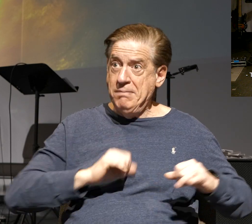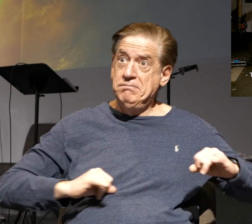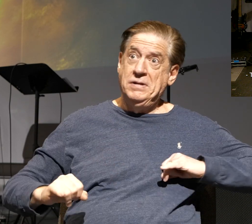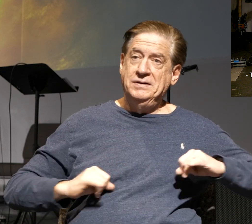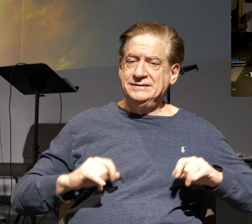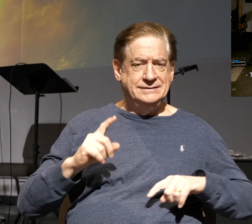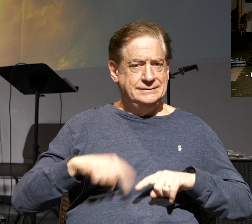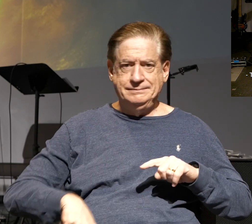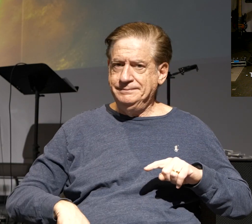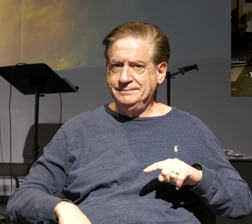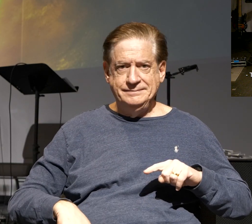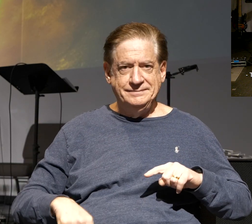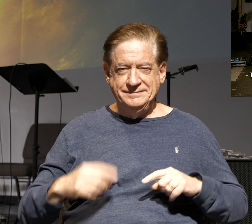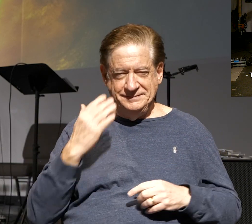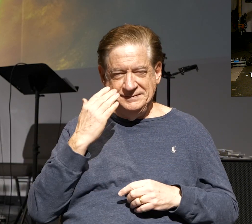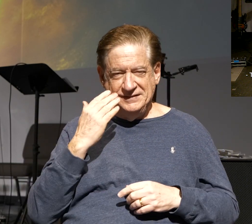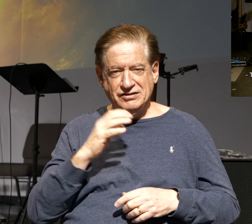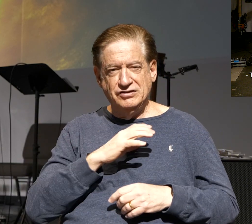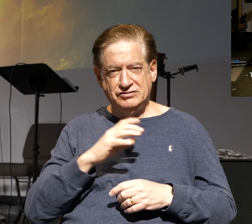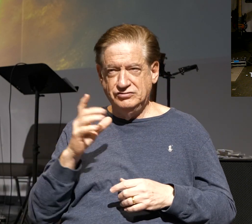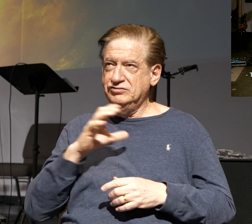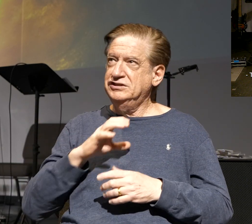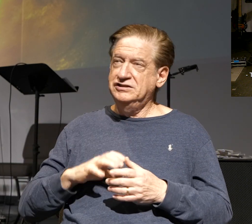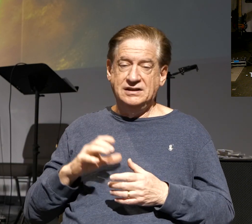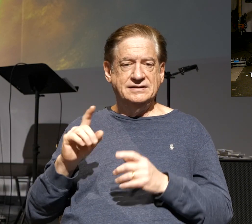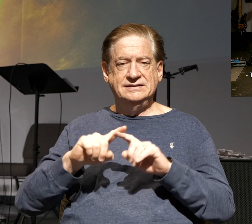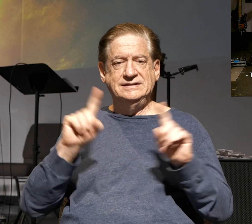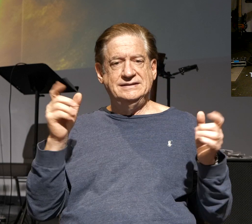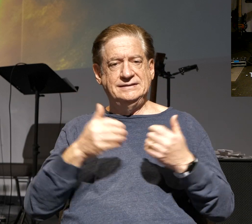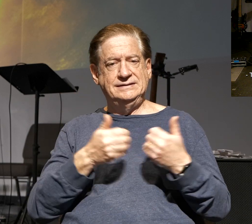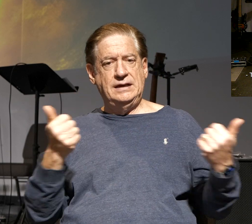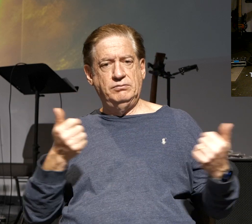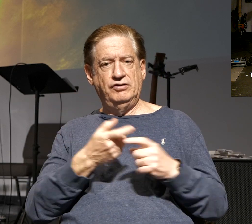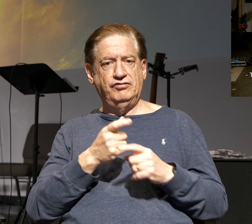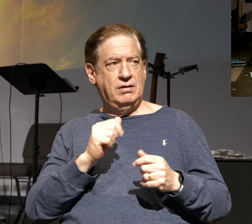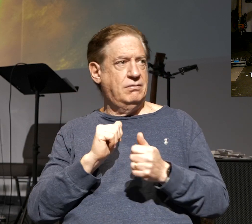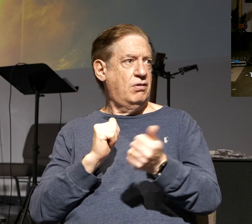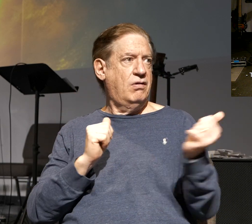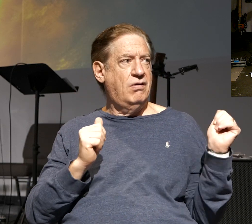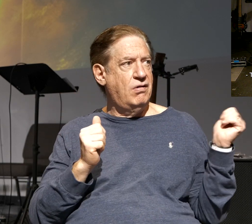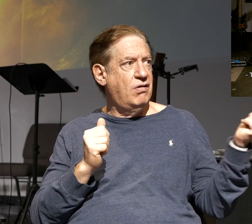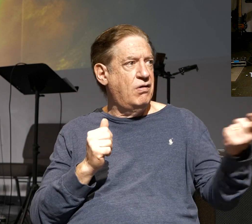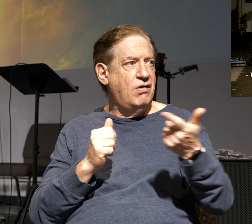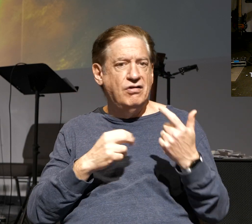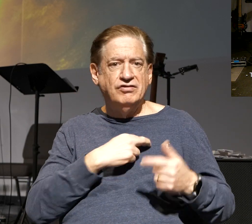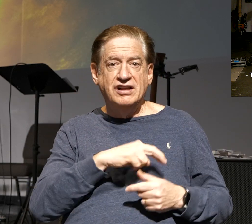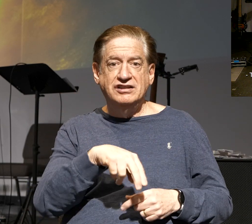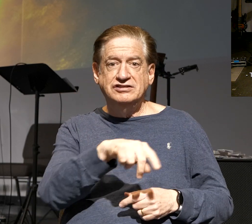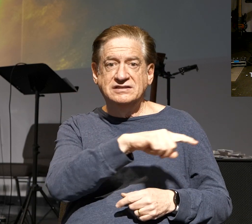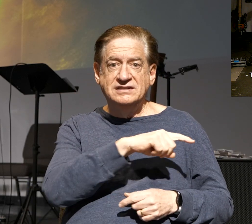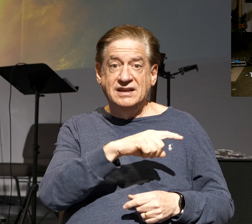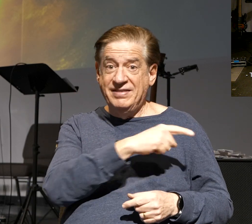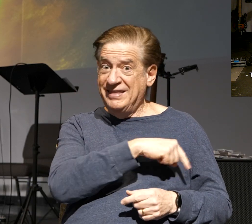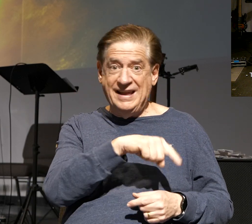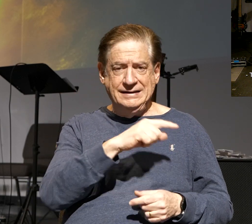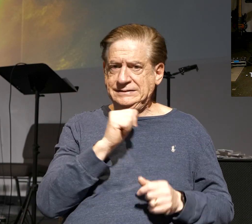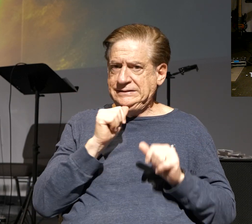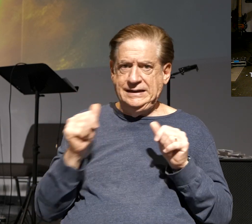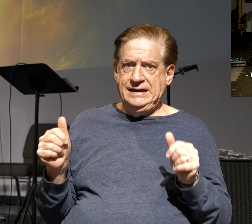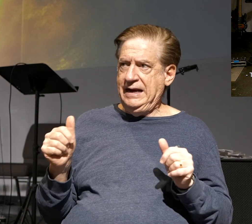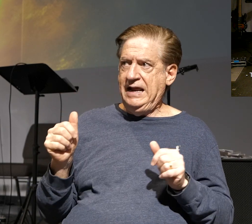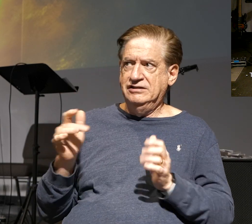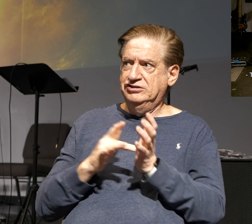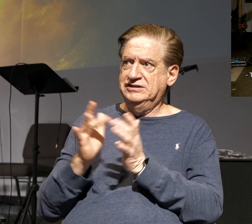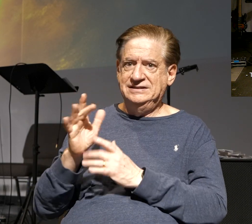from all the major cults and religions of our world today. First of all, they deny the deity of Christ. Secondly, all the major cults and